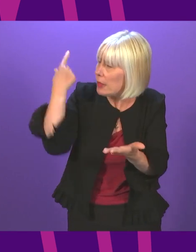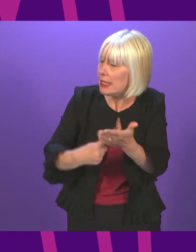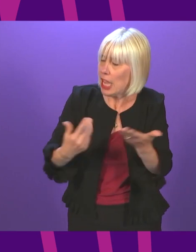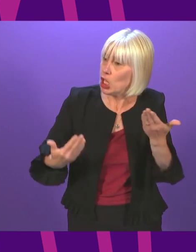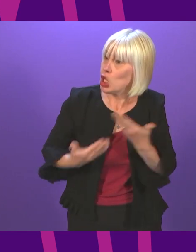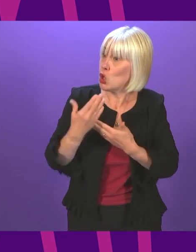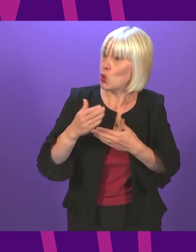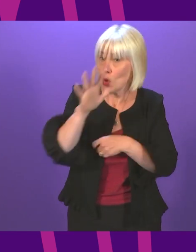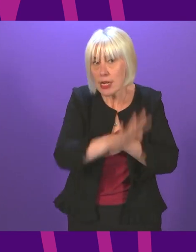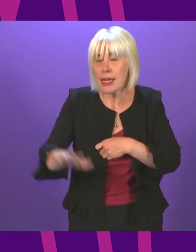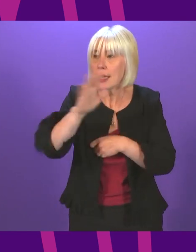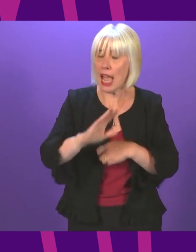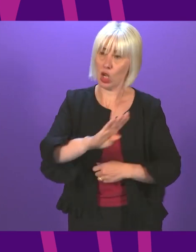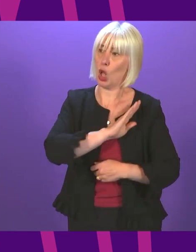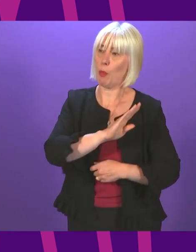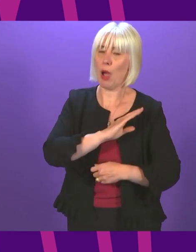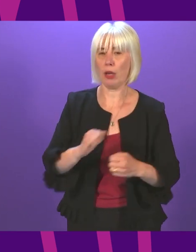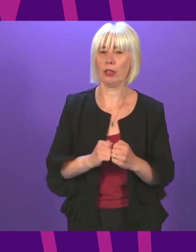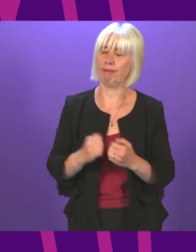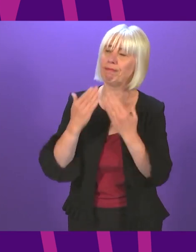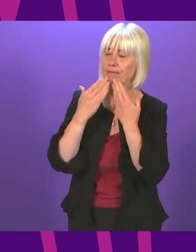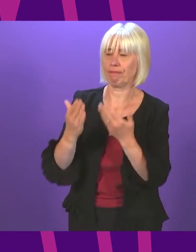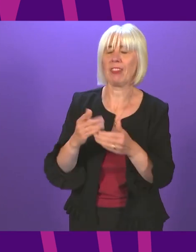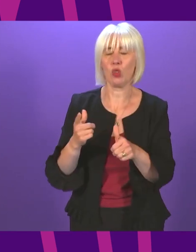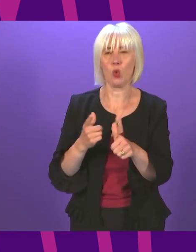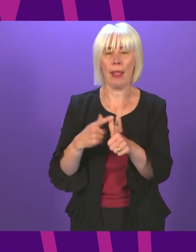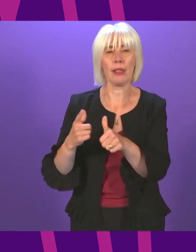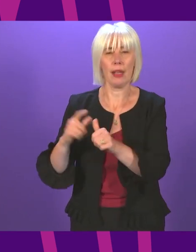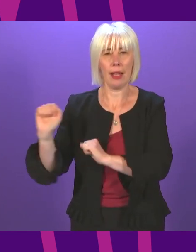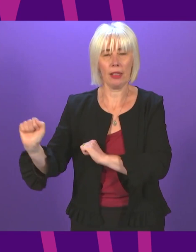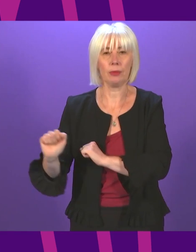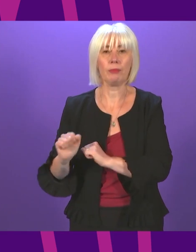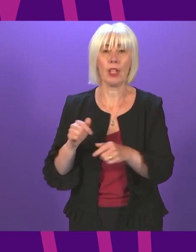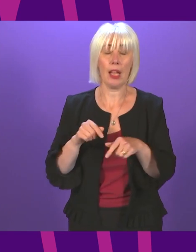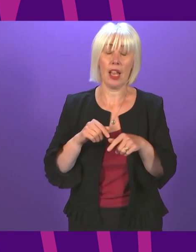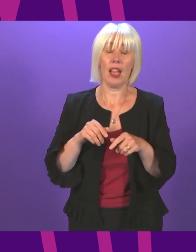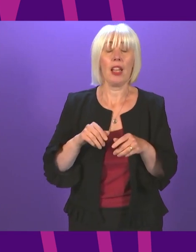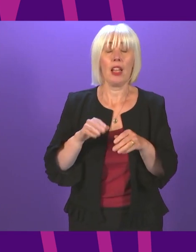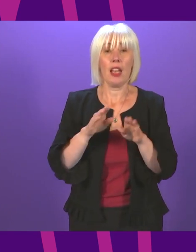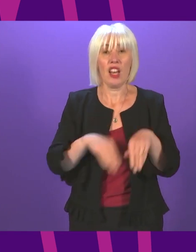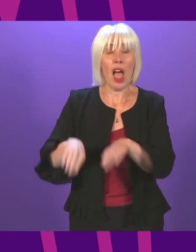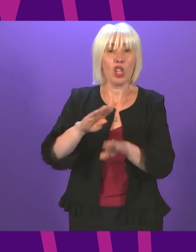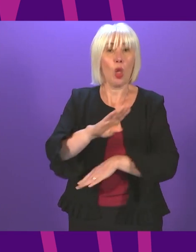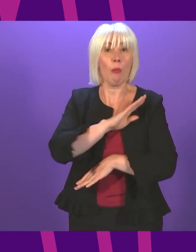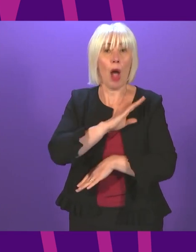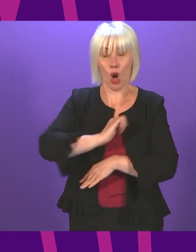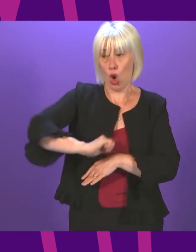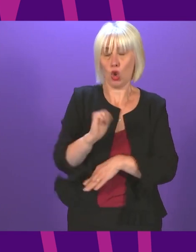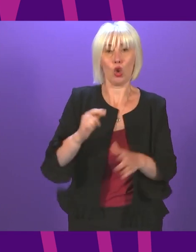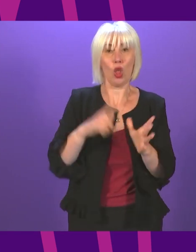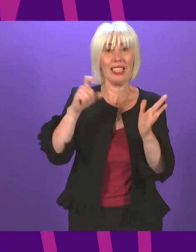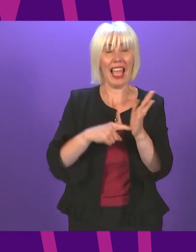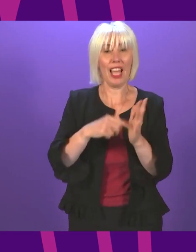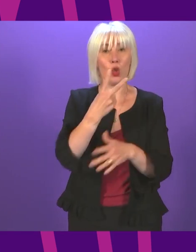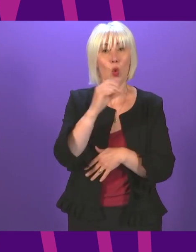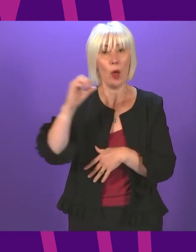First Minister I thank Alistair Allen for that question the process will follow the National Park Scotland Act 2000 that includes